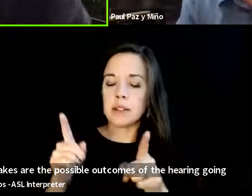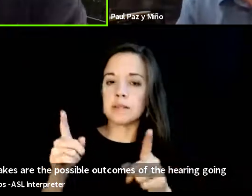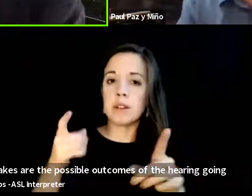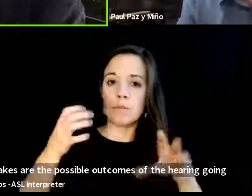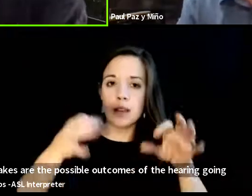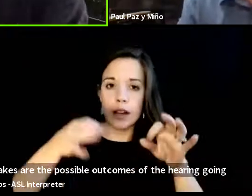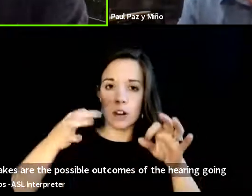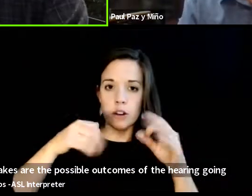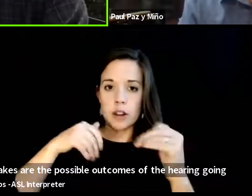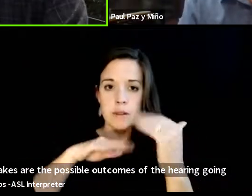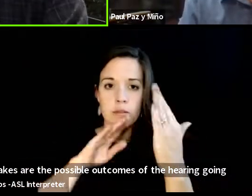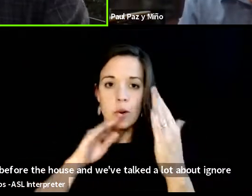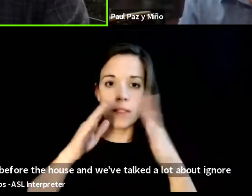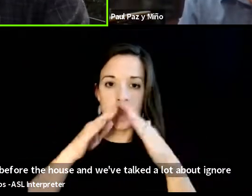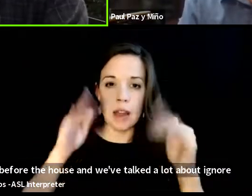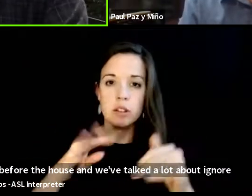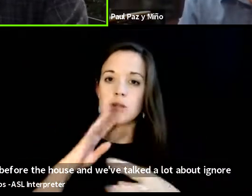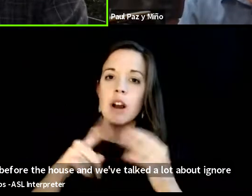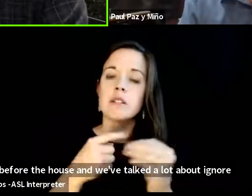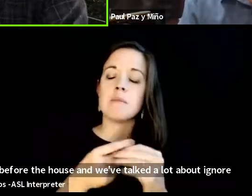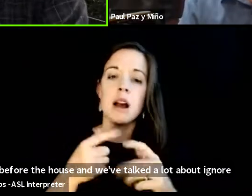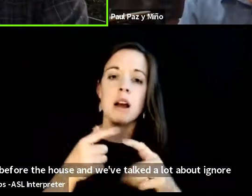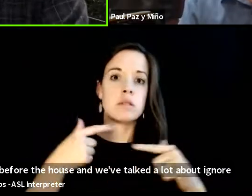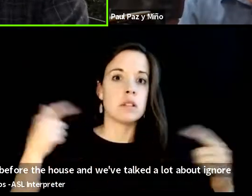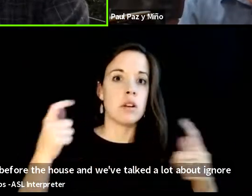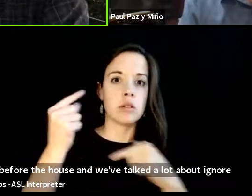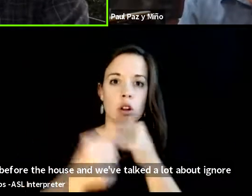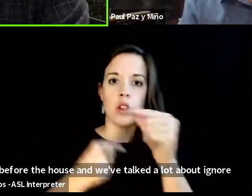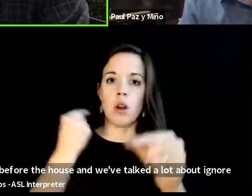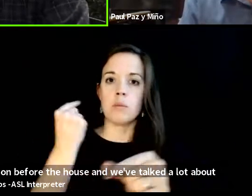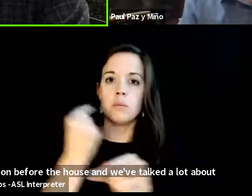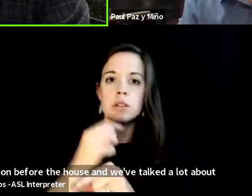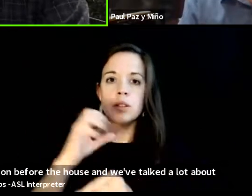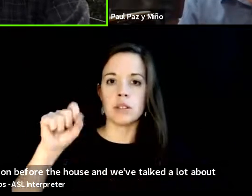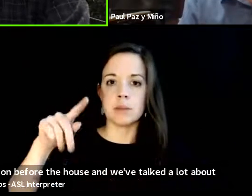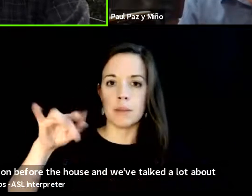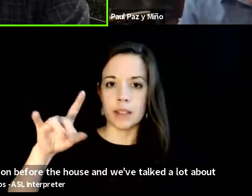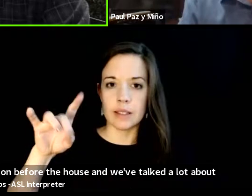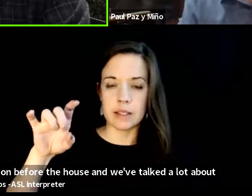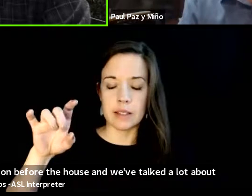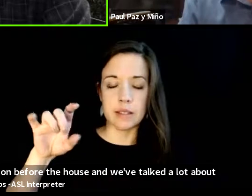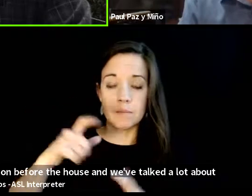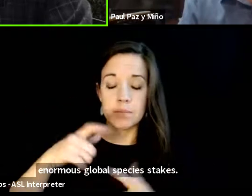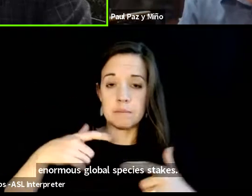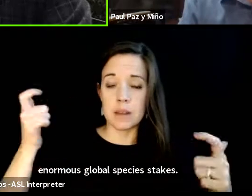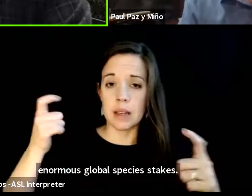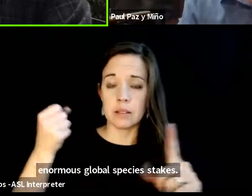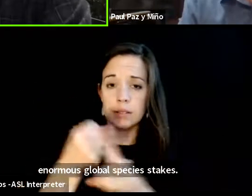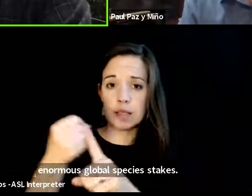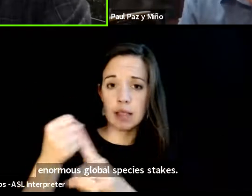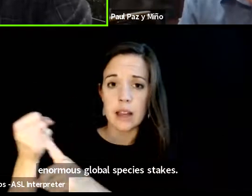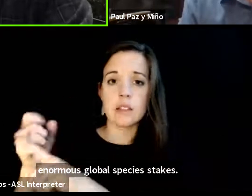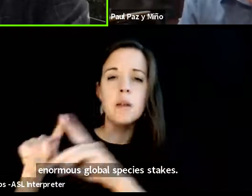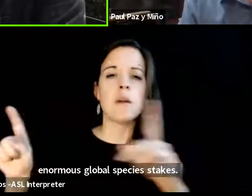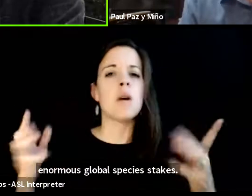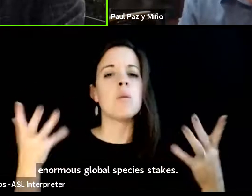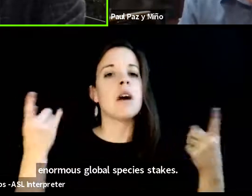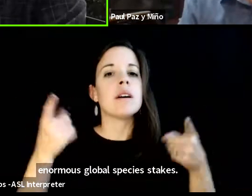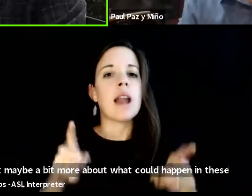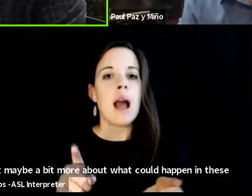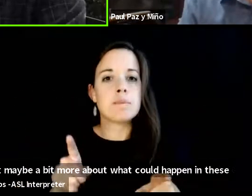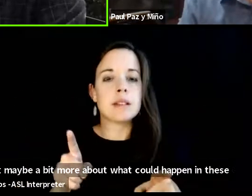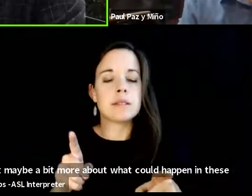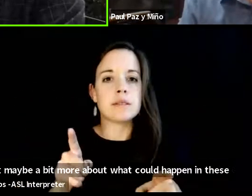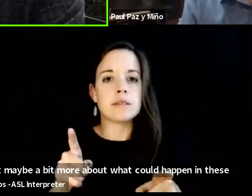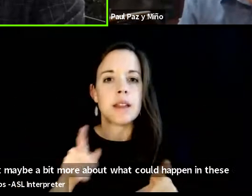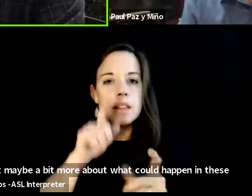uh enormous global uh species uh stakes um but maybe a bit more about what could happen in these